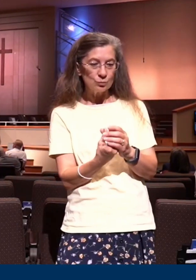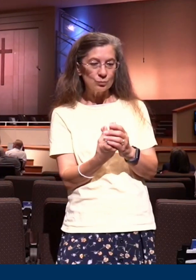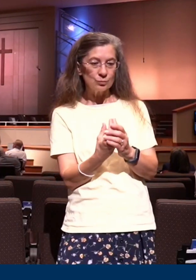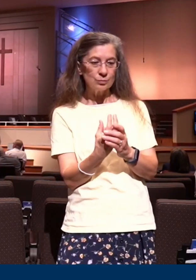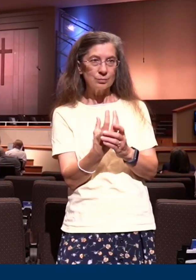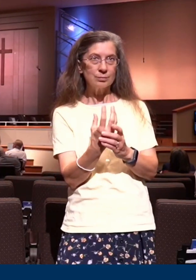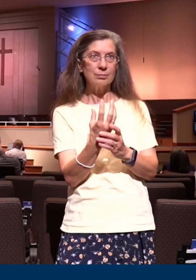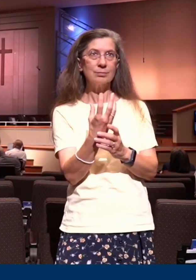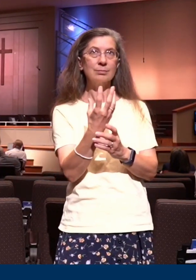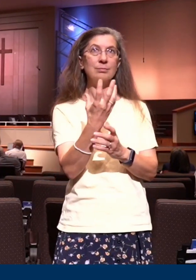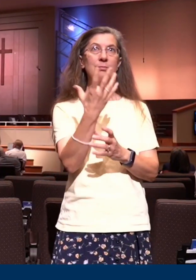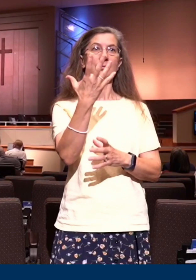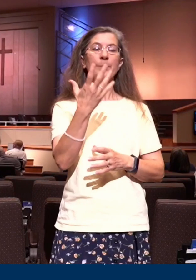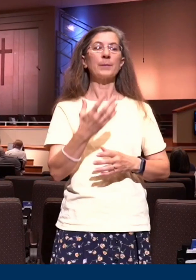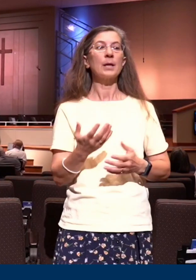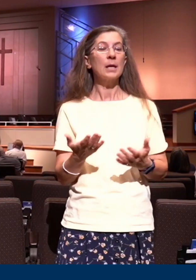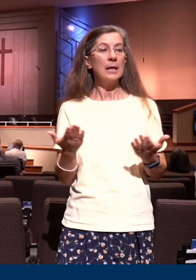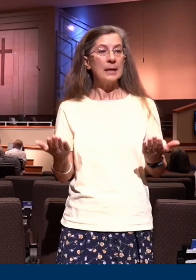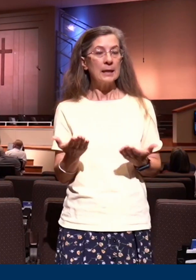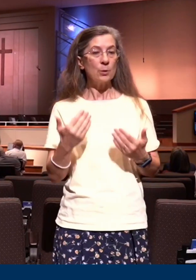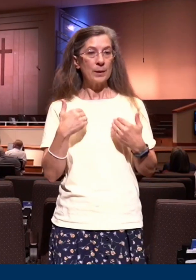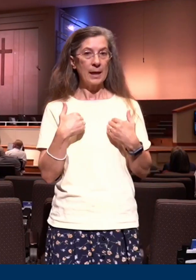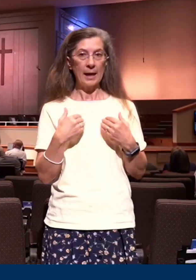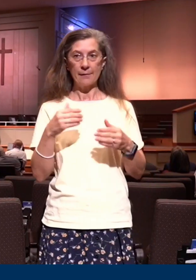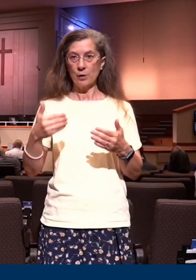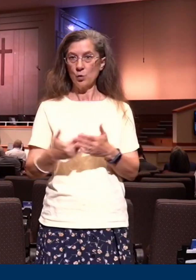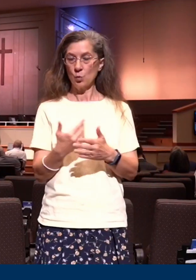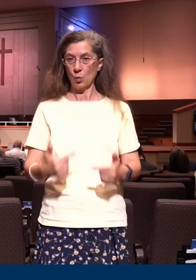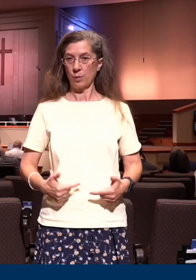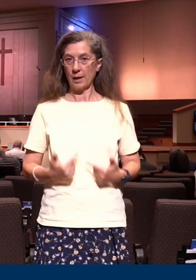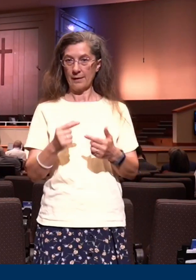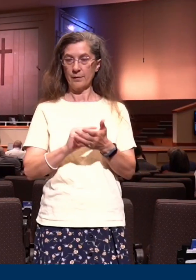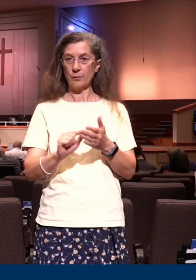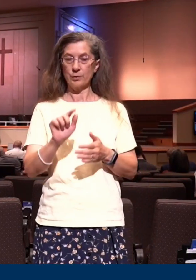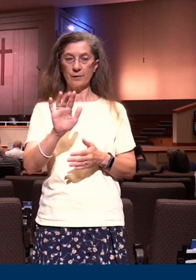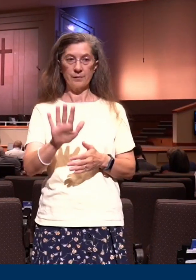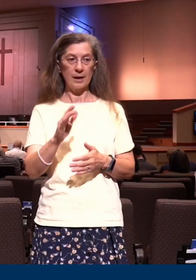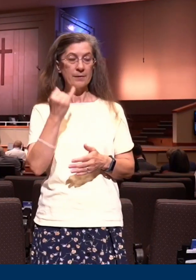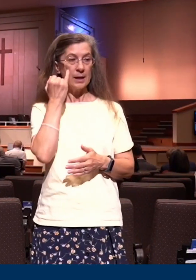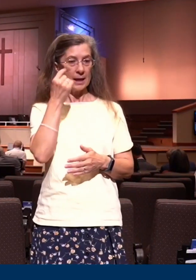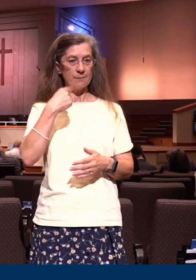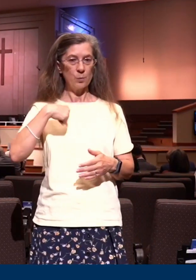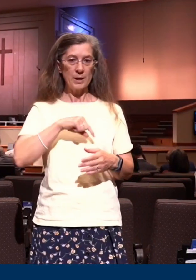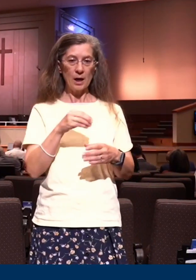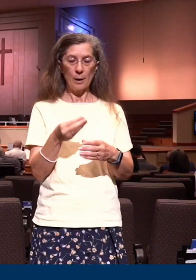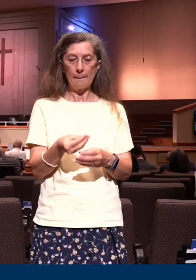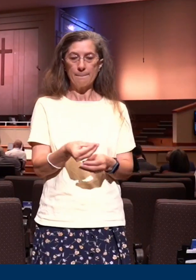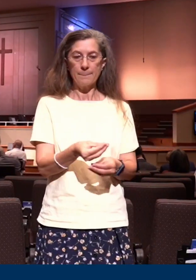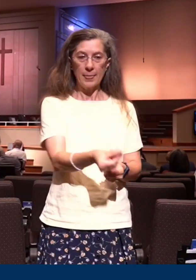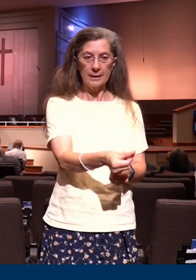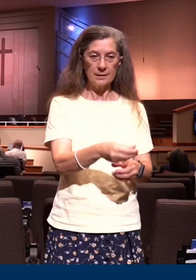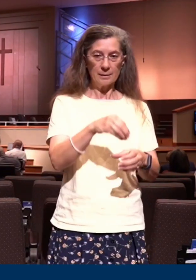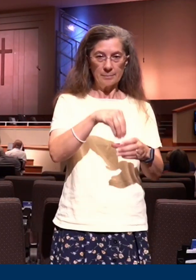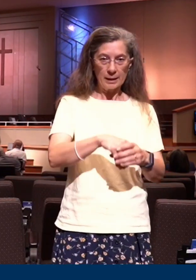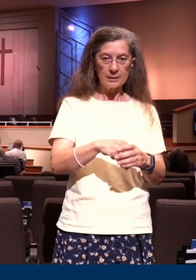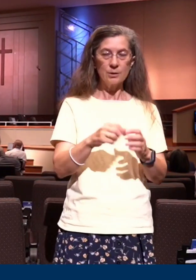about the planting of new life. Verse five, for if we have been planted together in the likeness of his death,